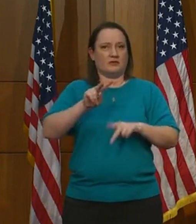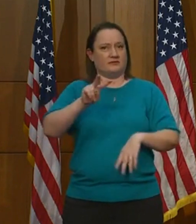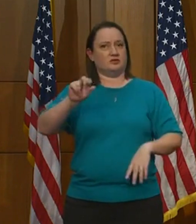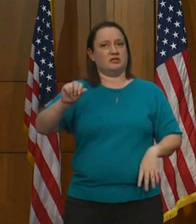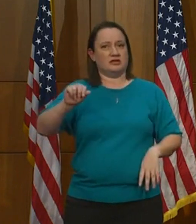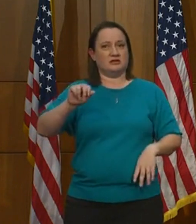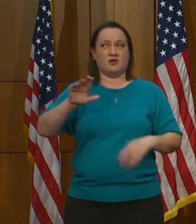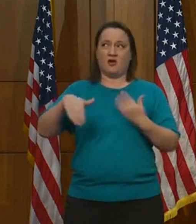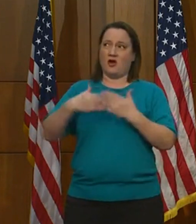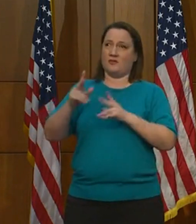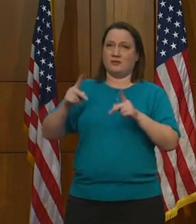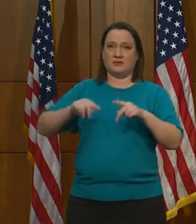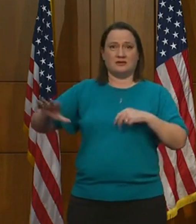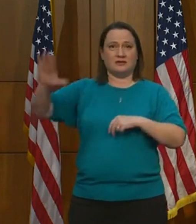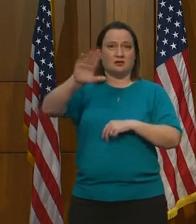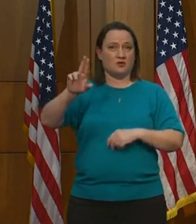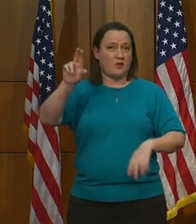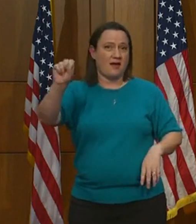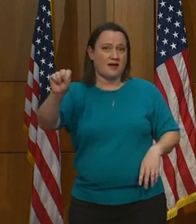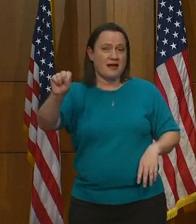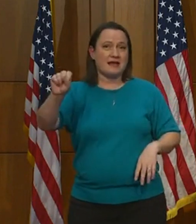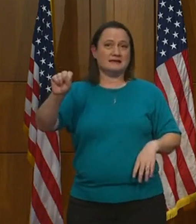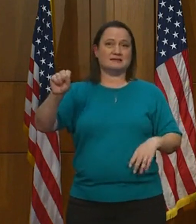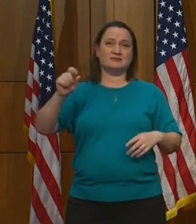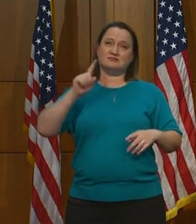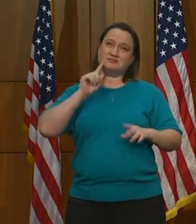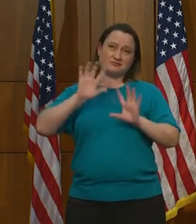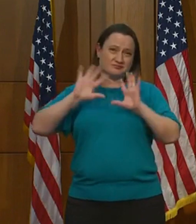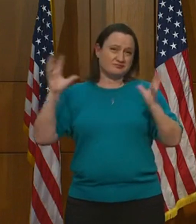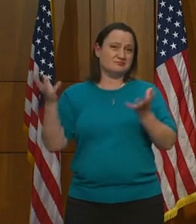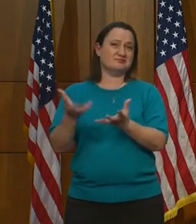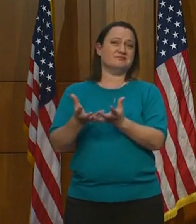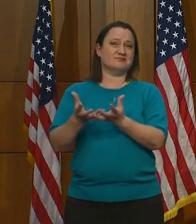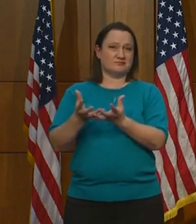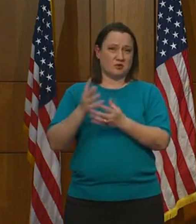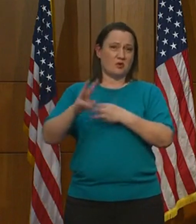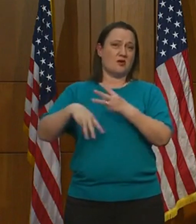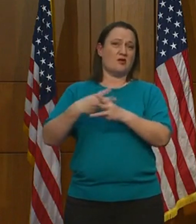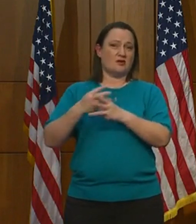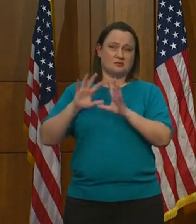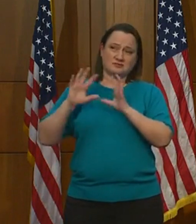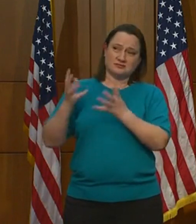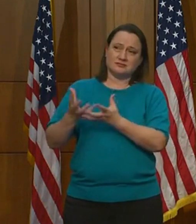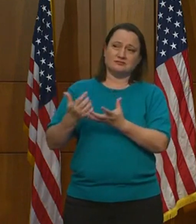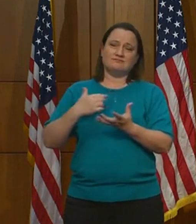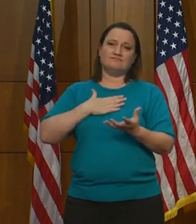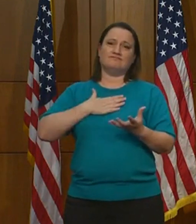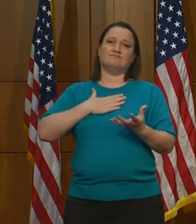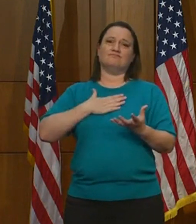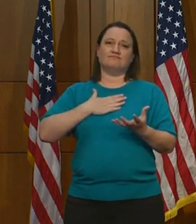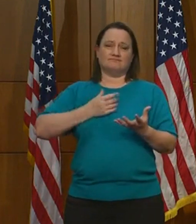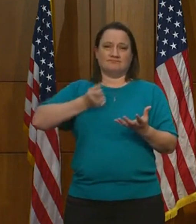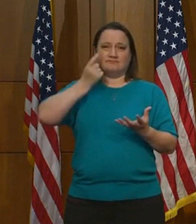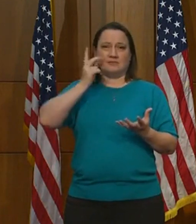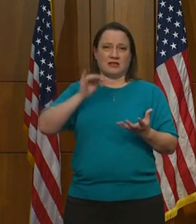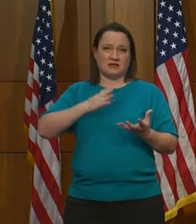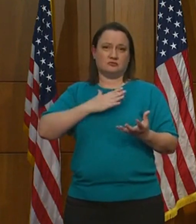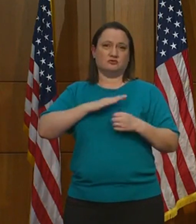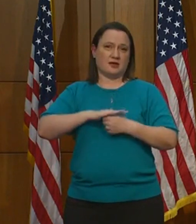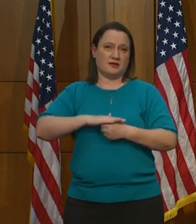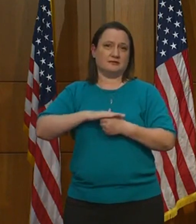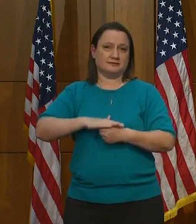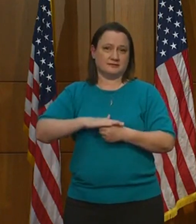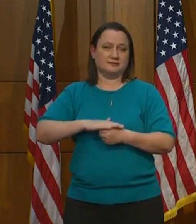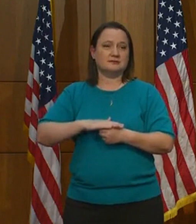all Americans, for that matter, for people around the world. And I feel your stress. And I just wanted